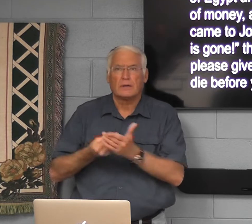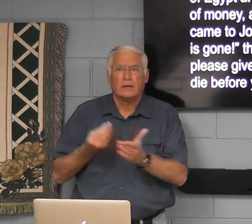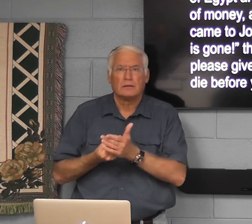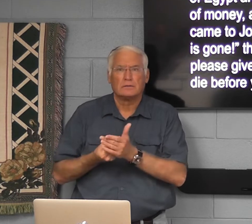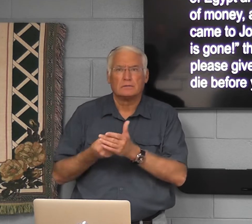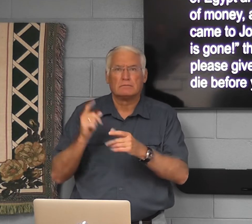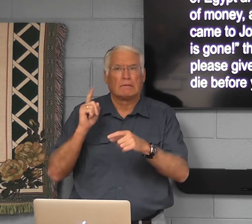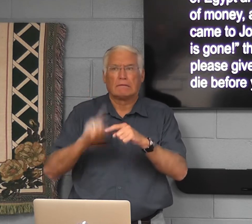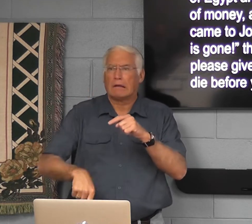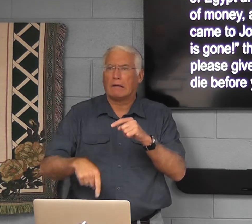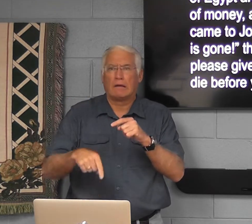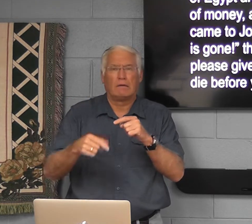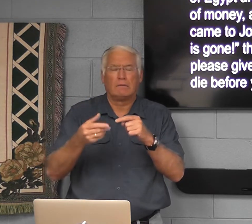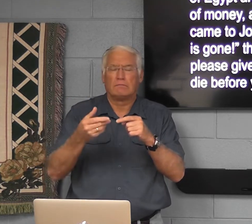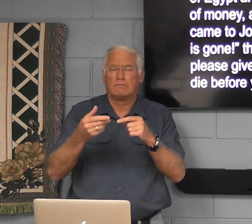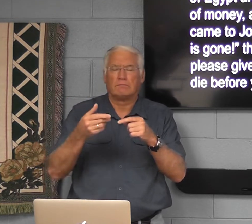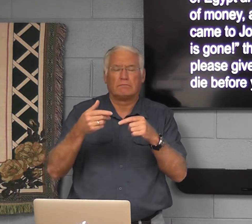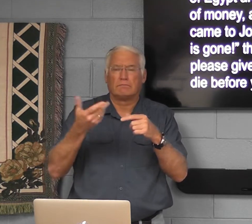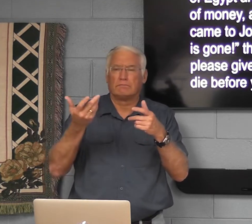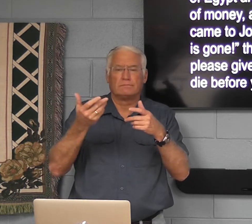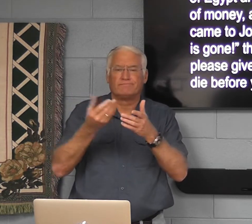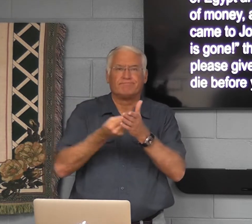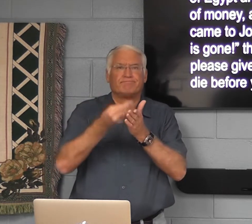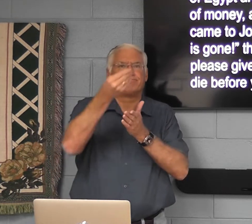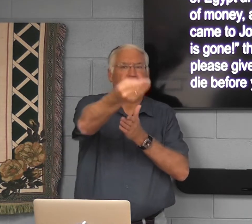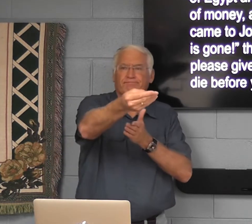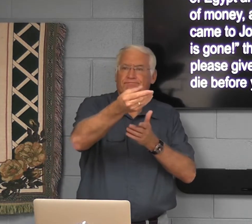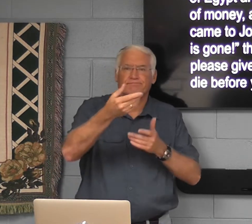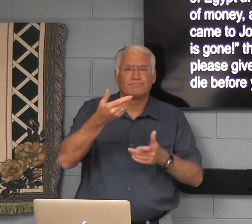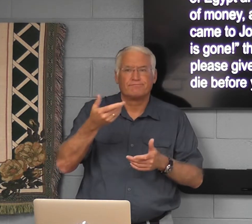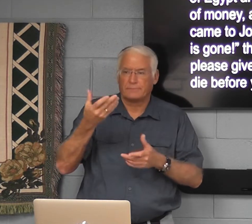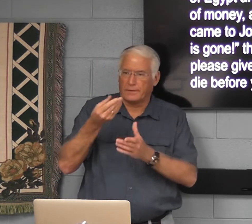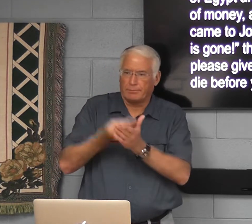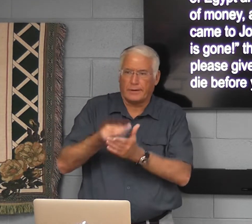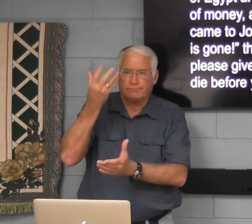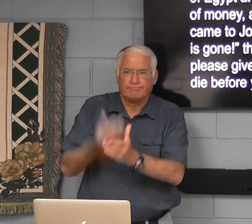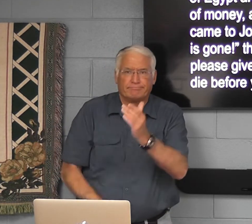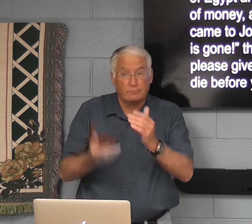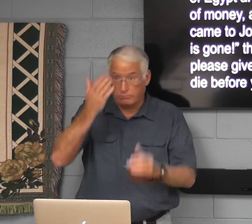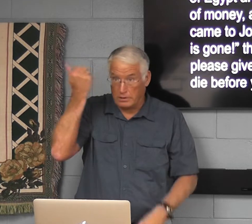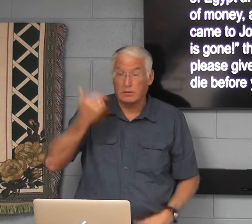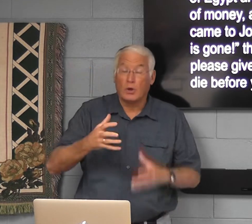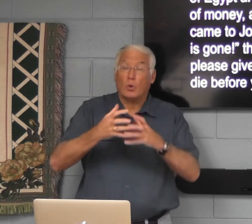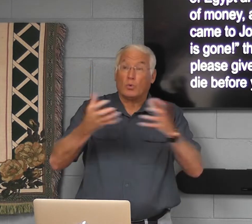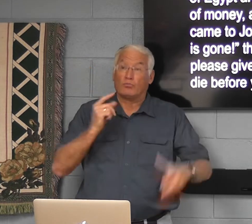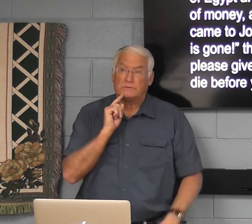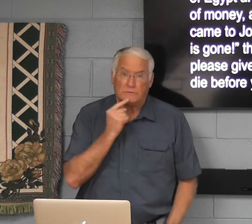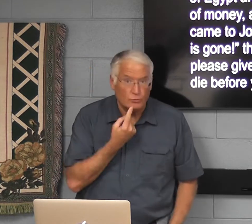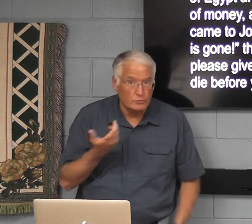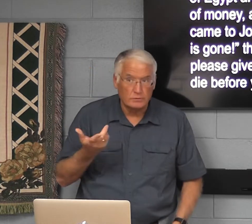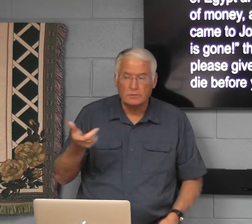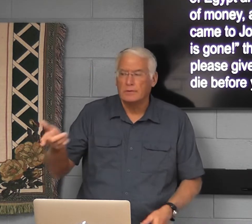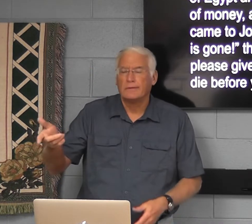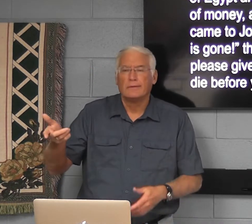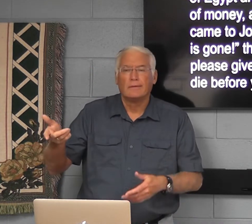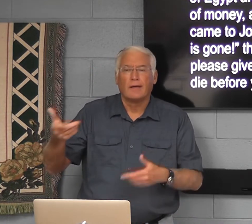they couldn't have money anymore to purchase because it was very